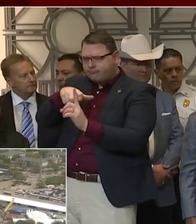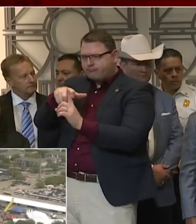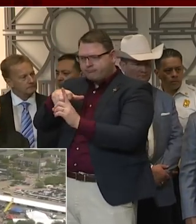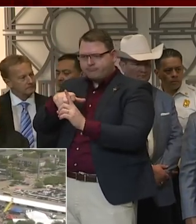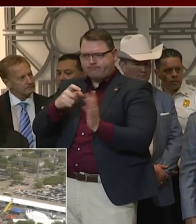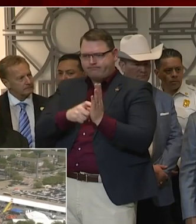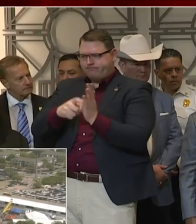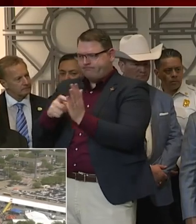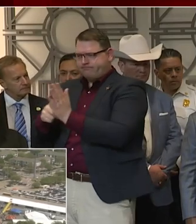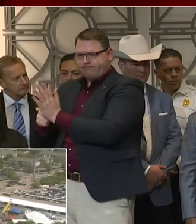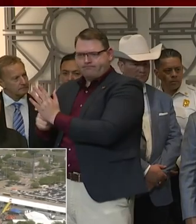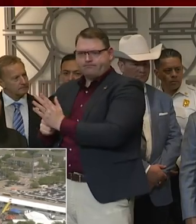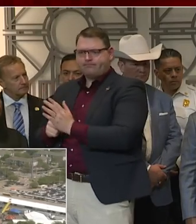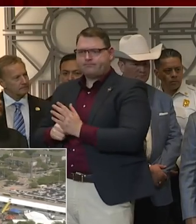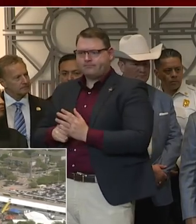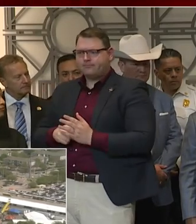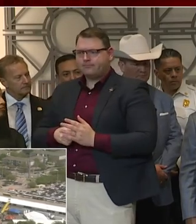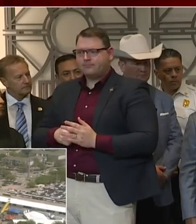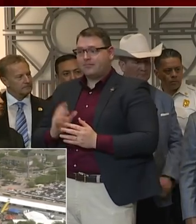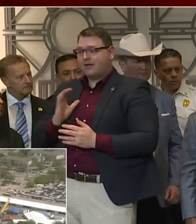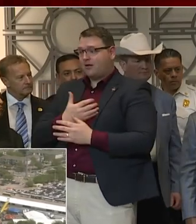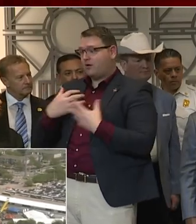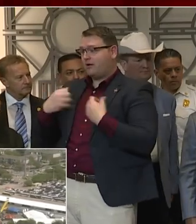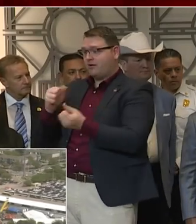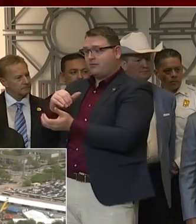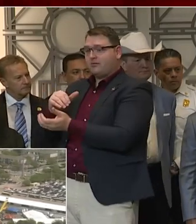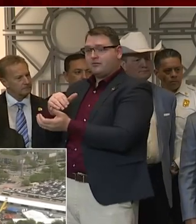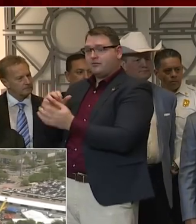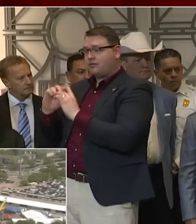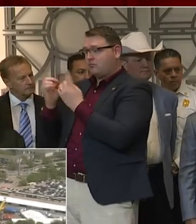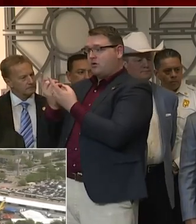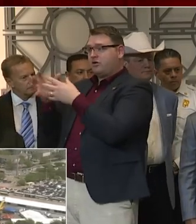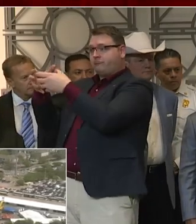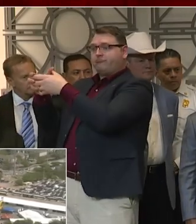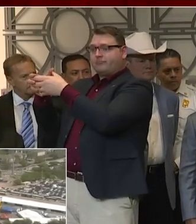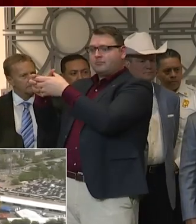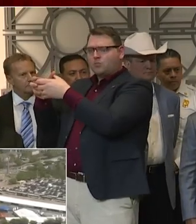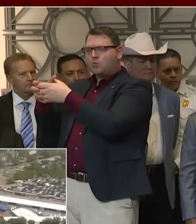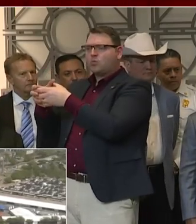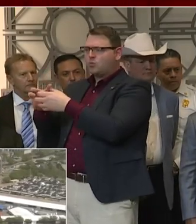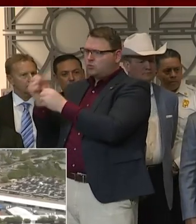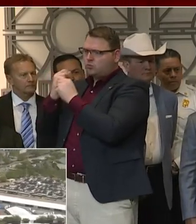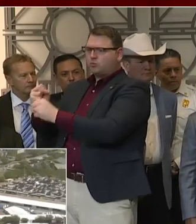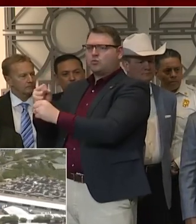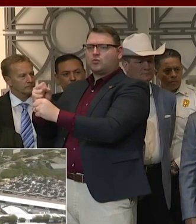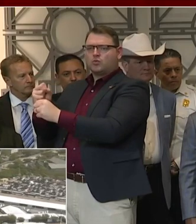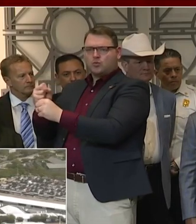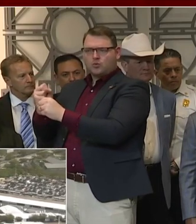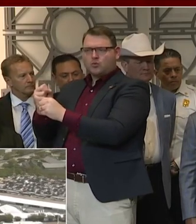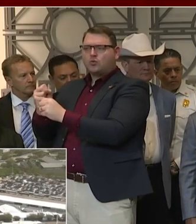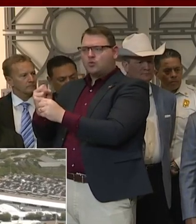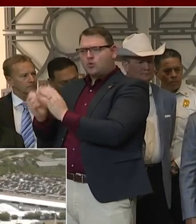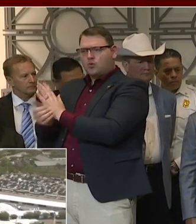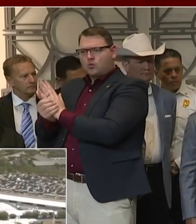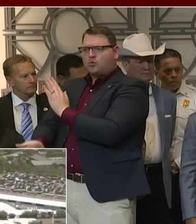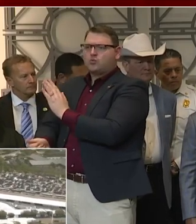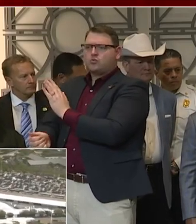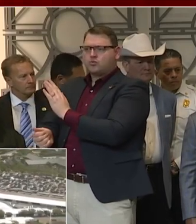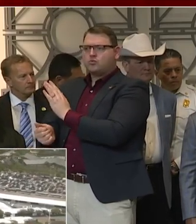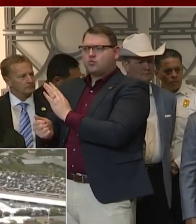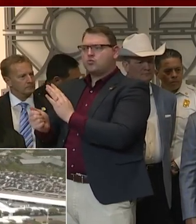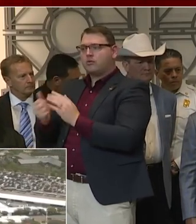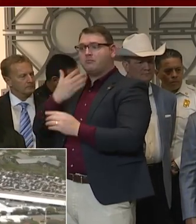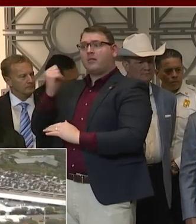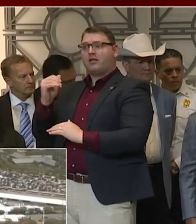doing. In fact, they do it much better than the physicians. Our epidemiologists are very strong at this. However, when they determine